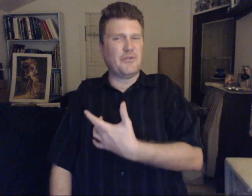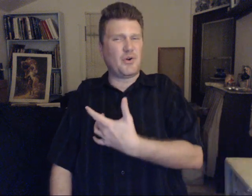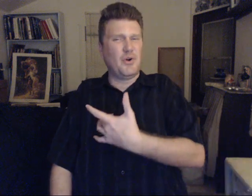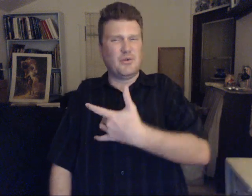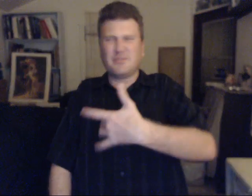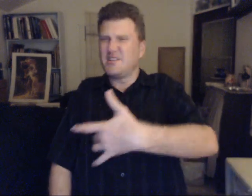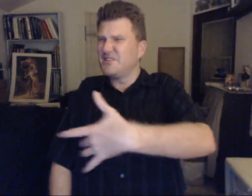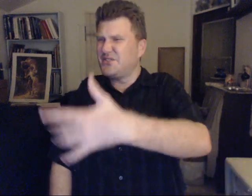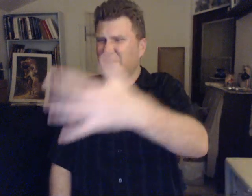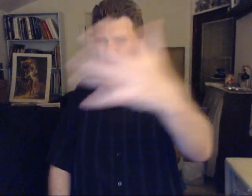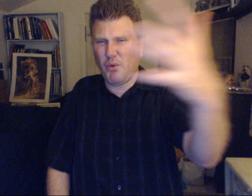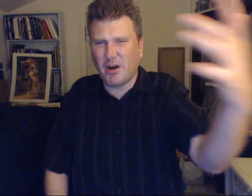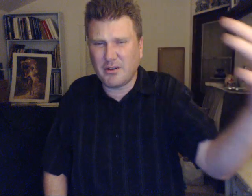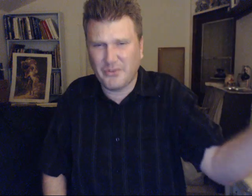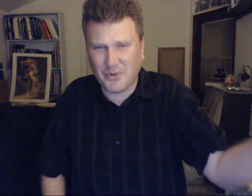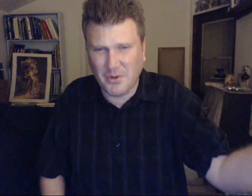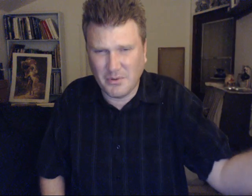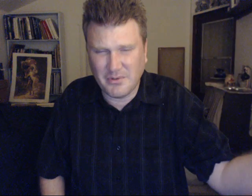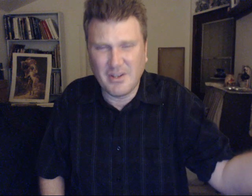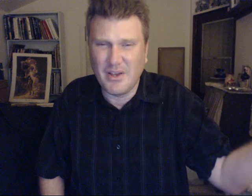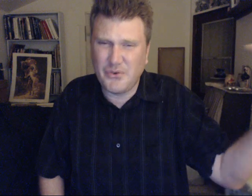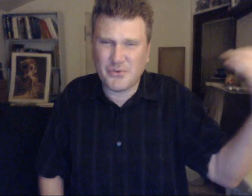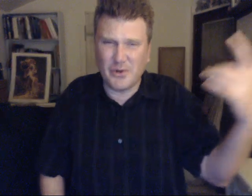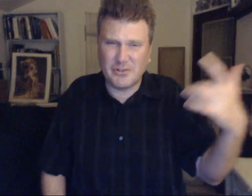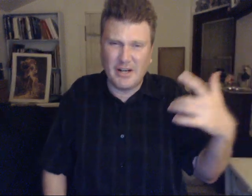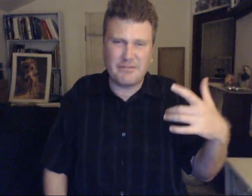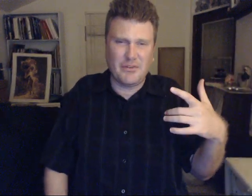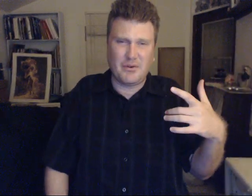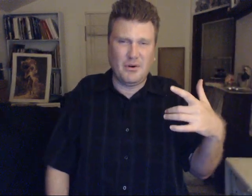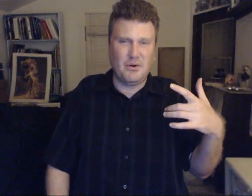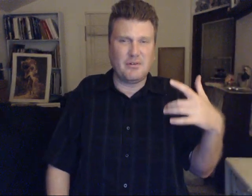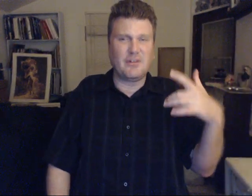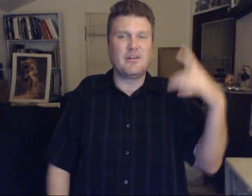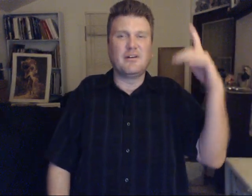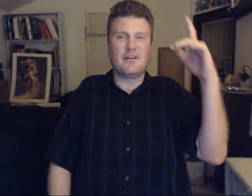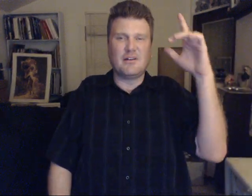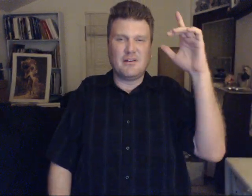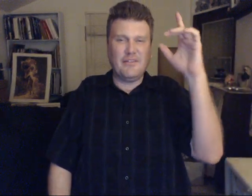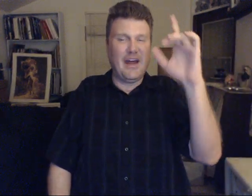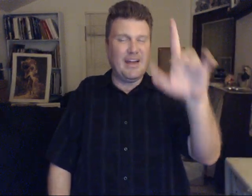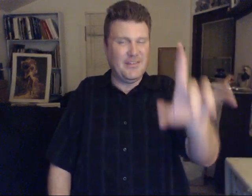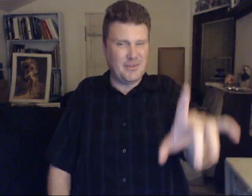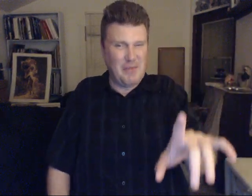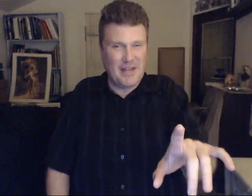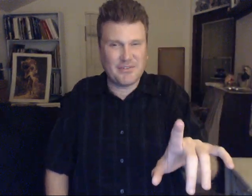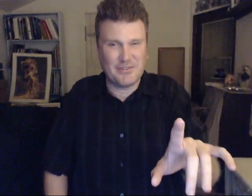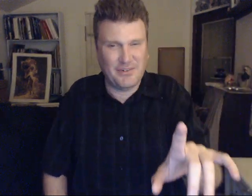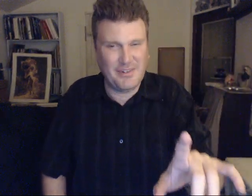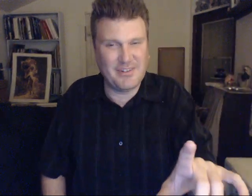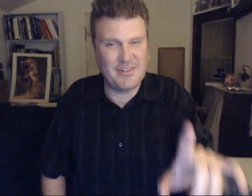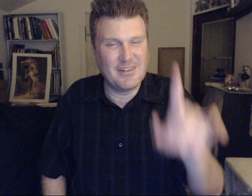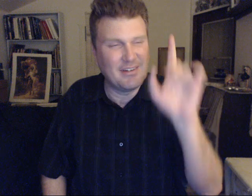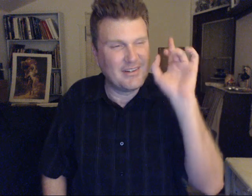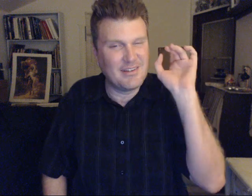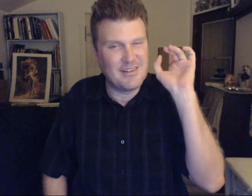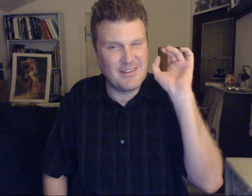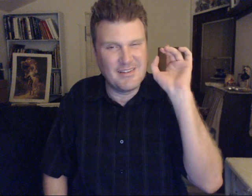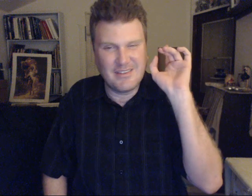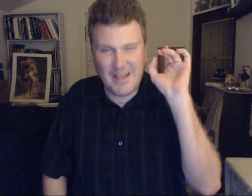their own take a walk on their own enjoy life on their own that is a mastery that